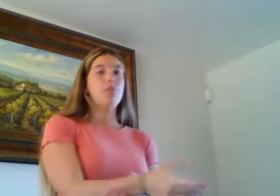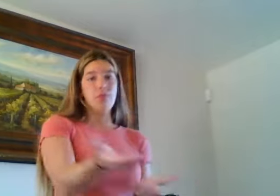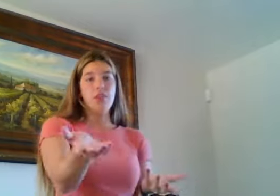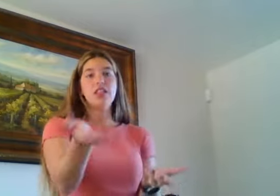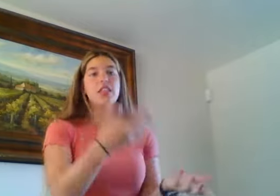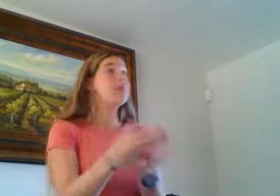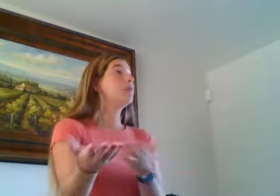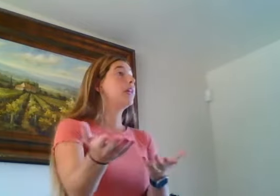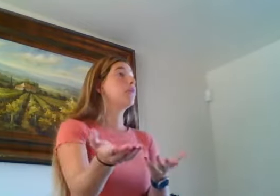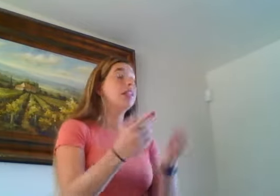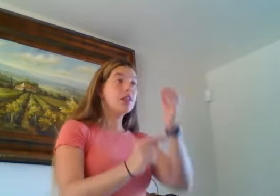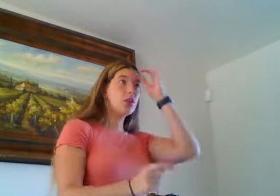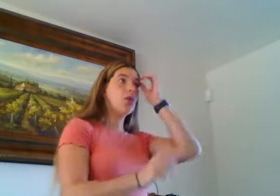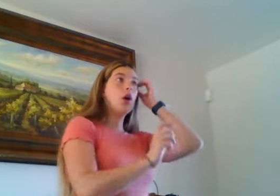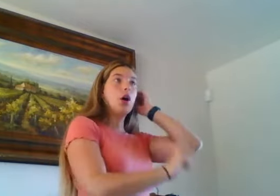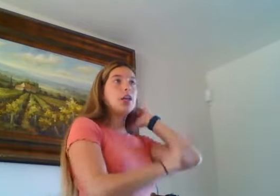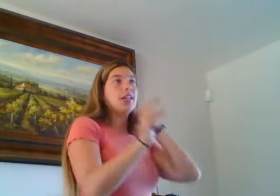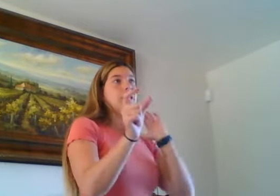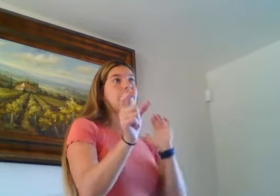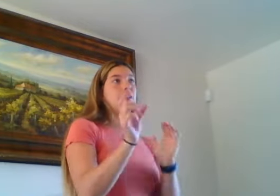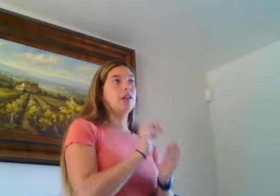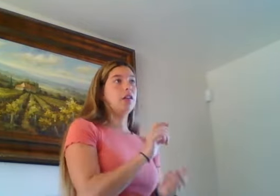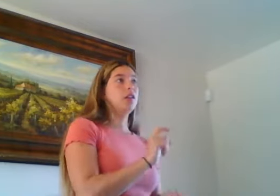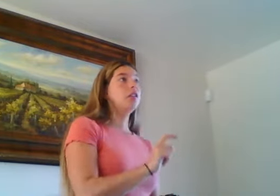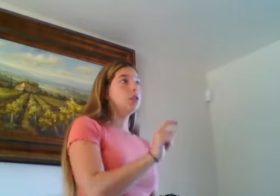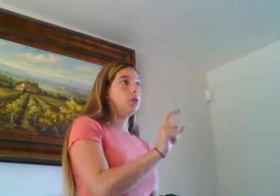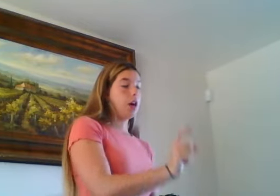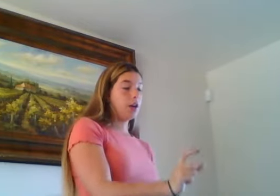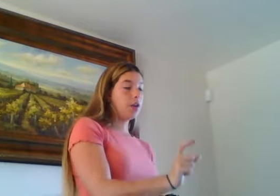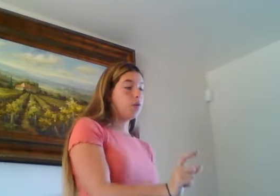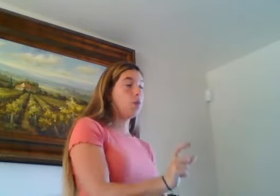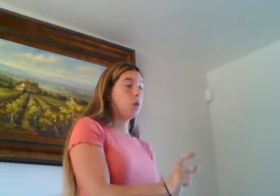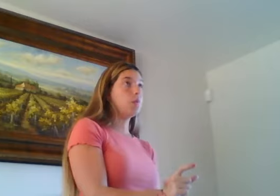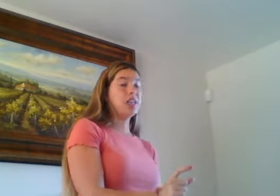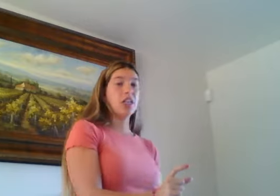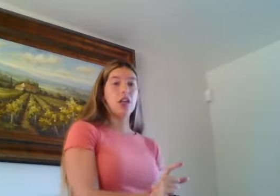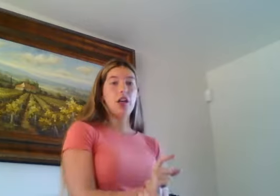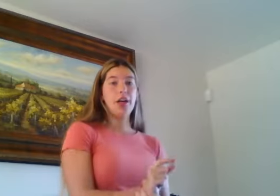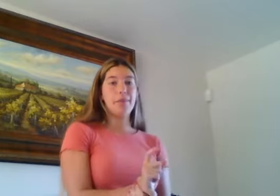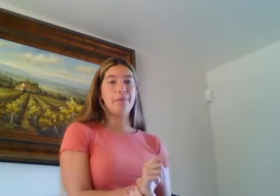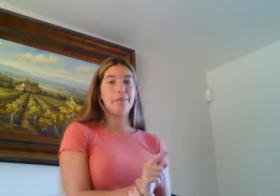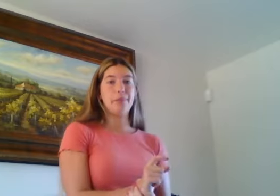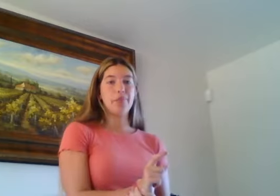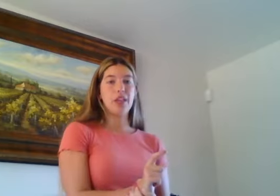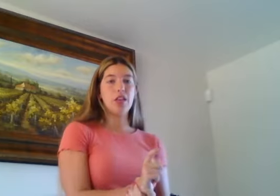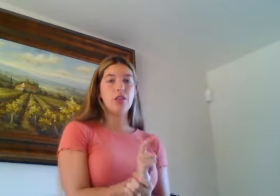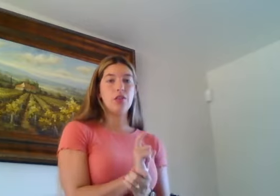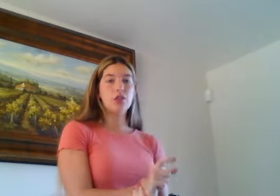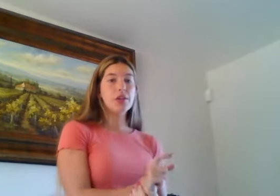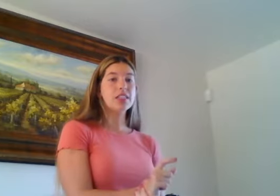it's an example we can write here. So, unclear. So, un won't be, um, the stress